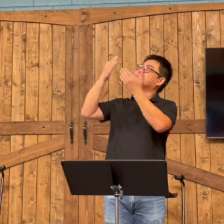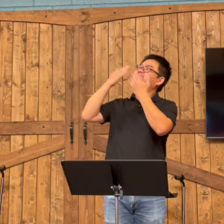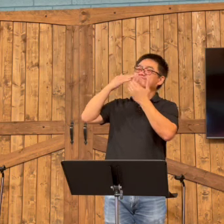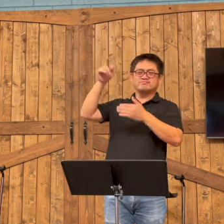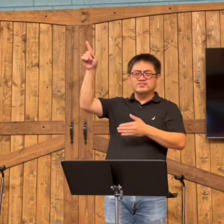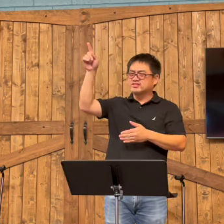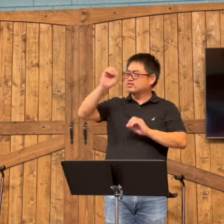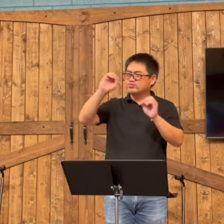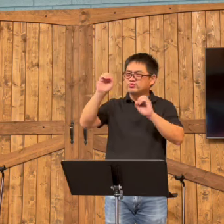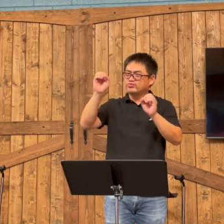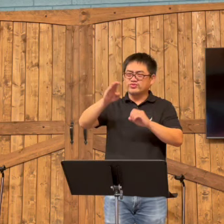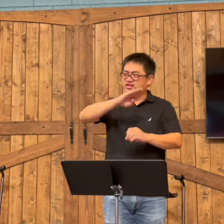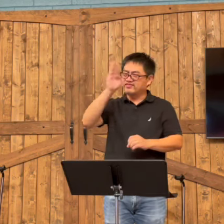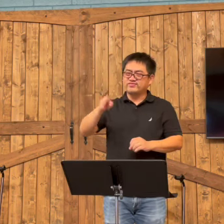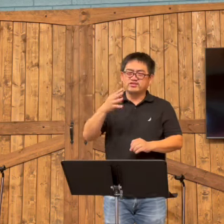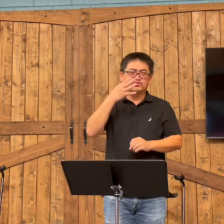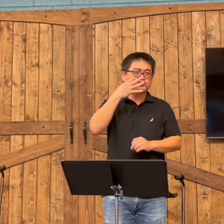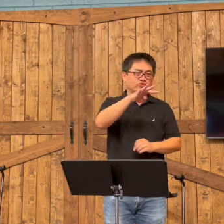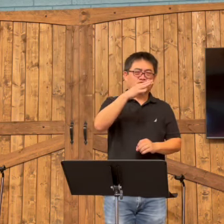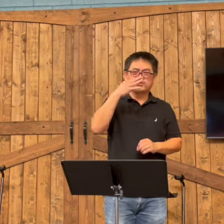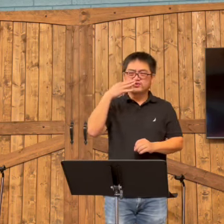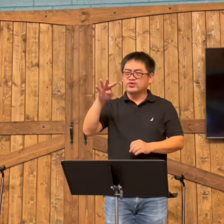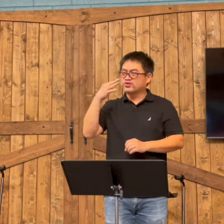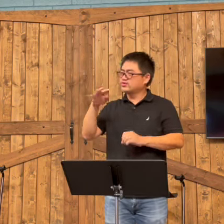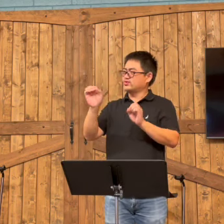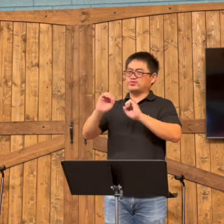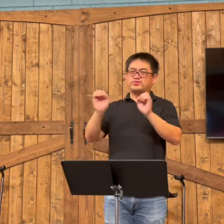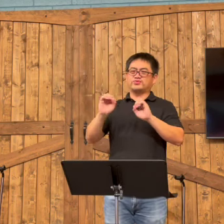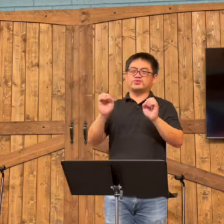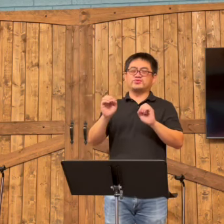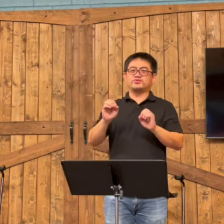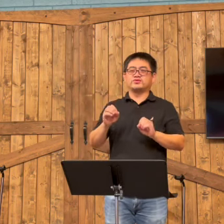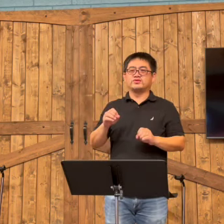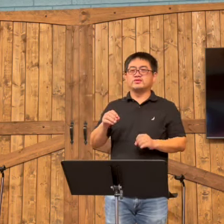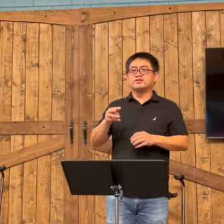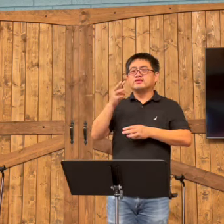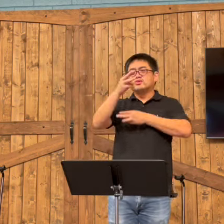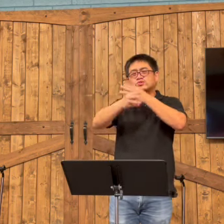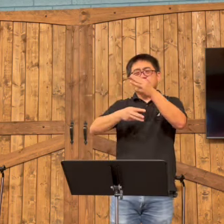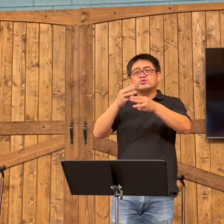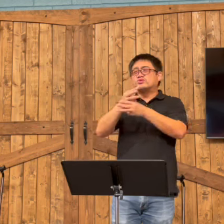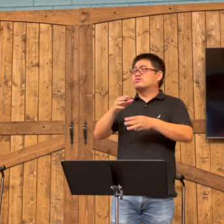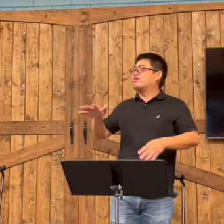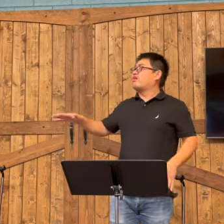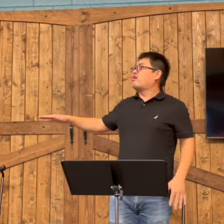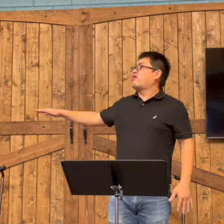with us always. And we are grateful for that. He never abandons us. He never leaves us.